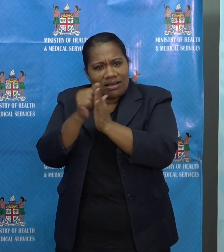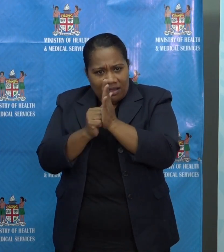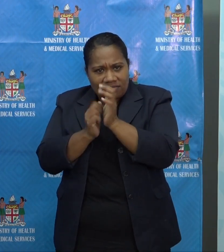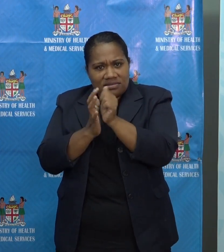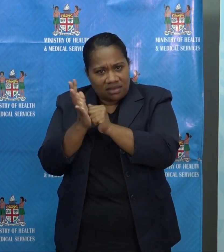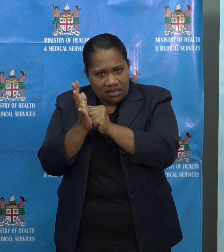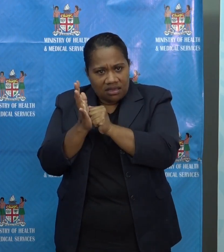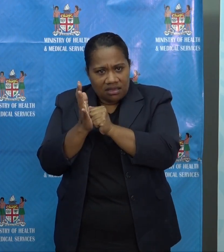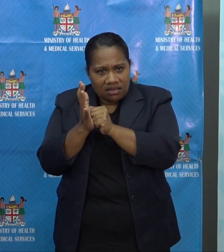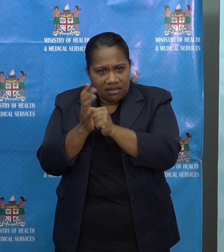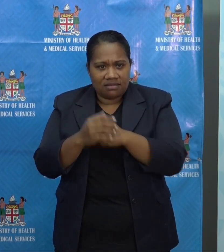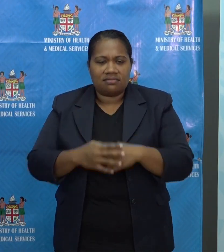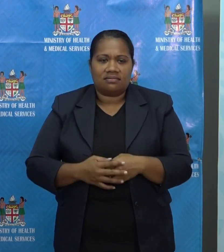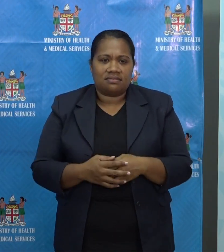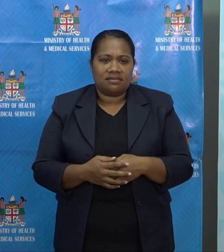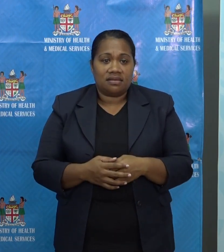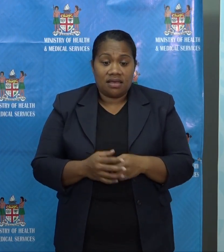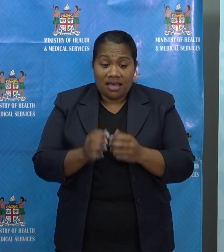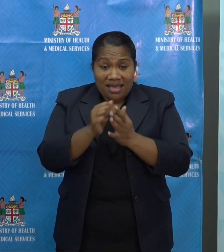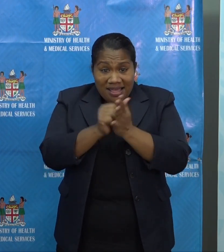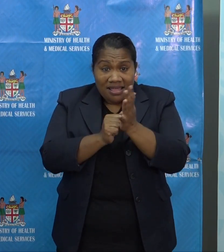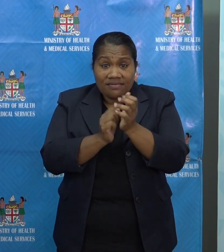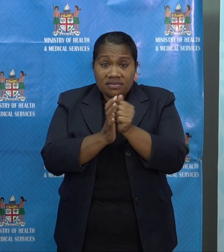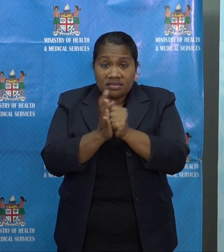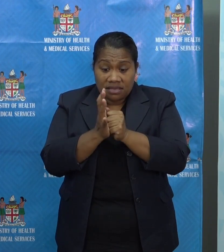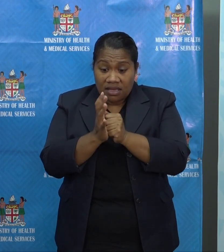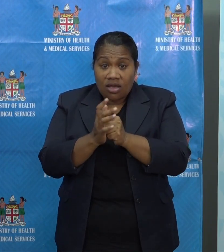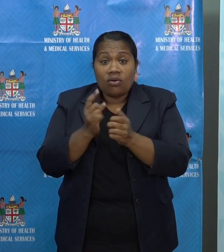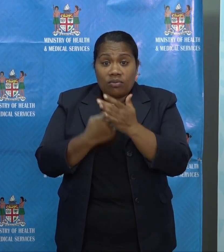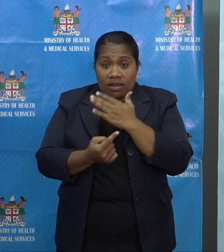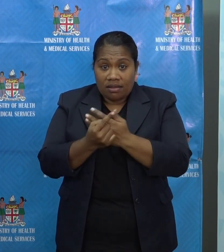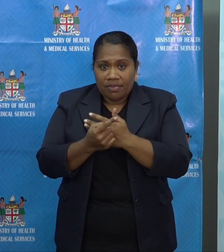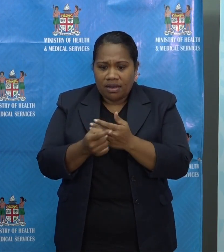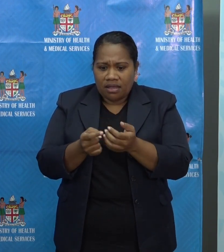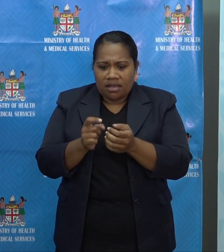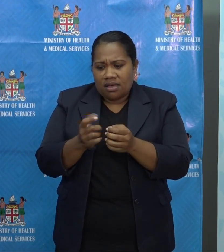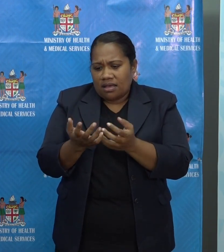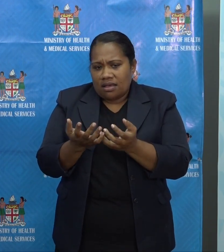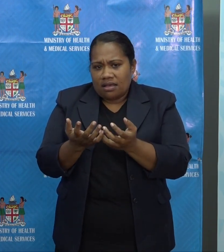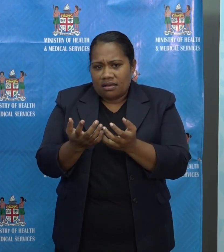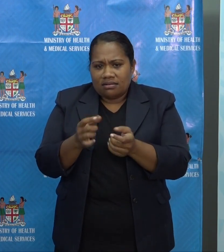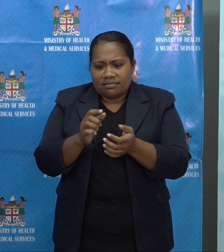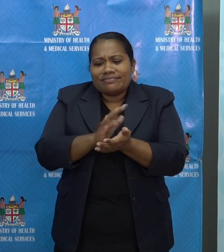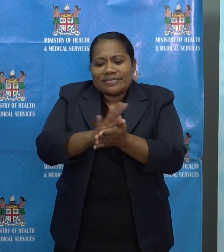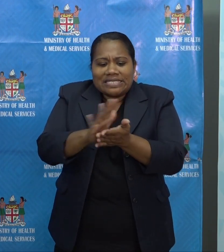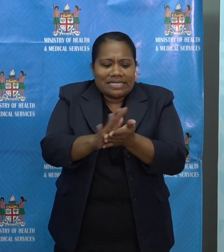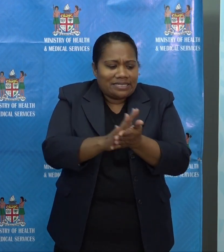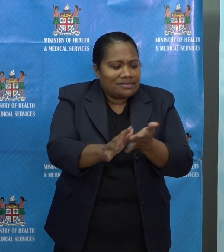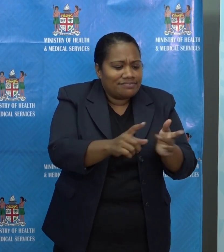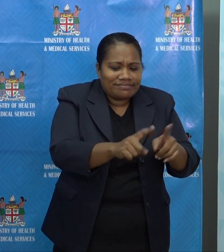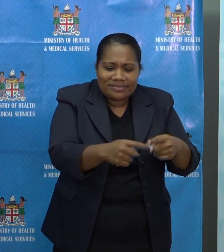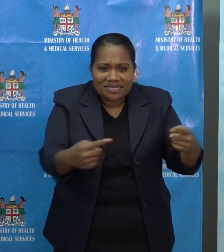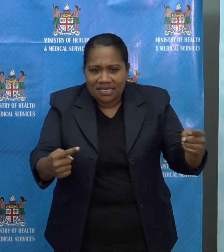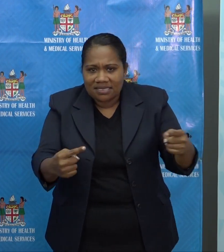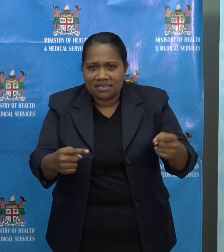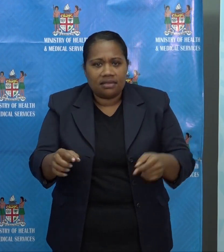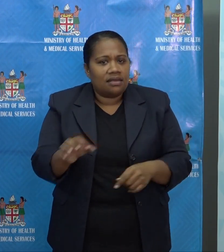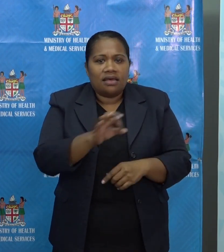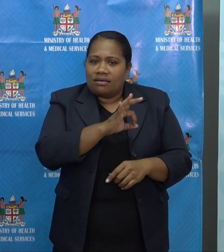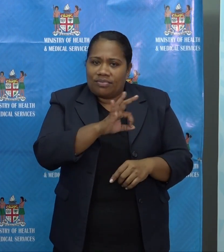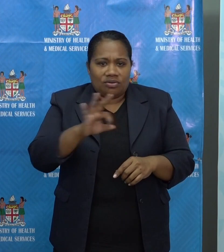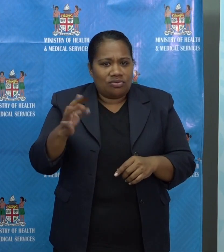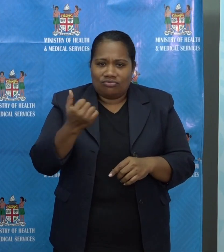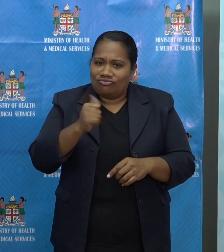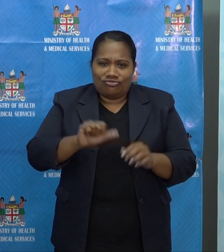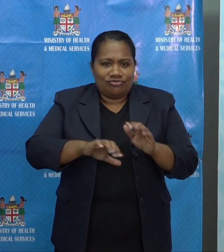Gloves are useful for cleaning surfaces, but they are not useful for stopping person-to-person transmission